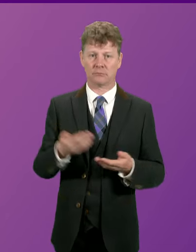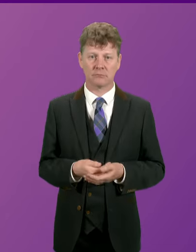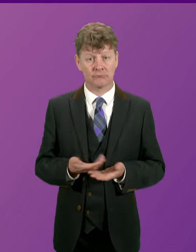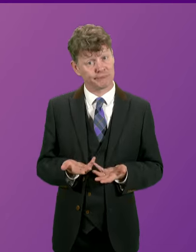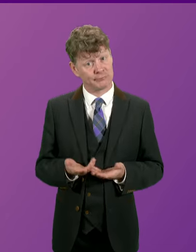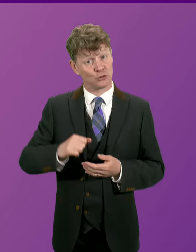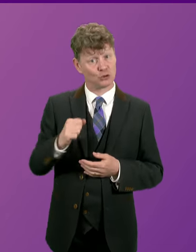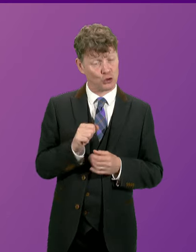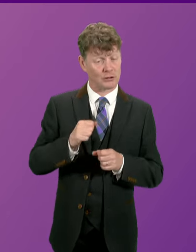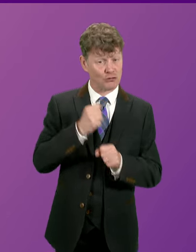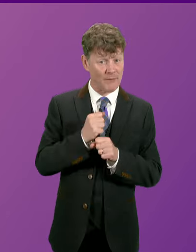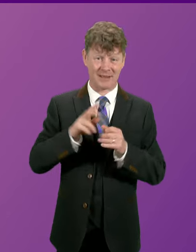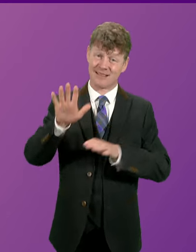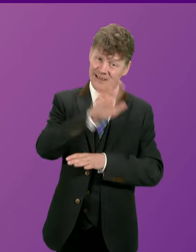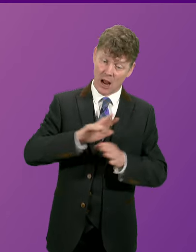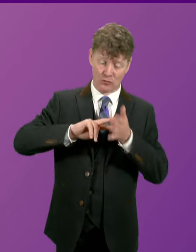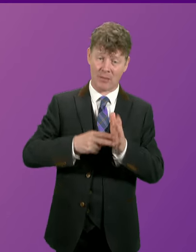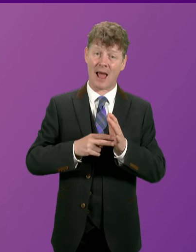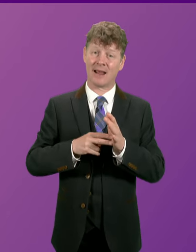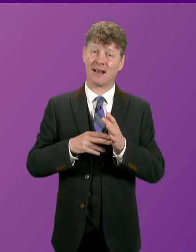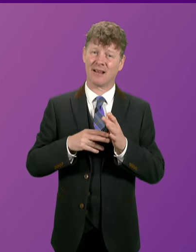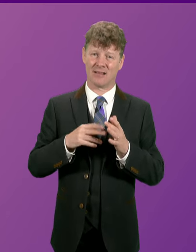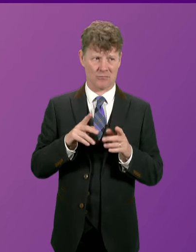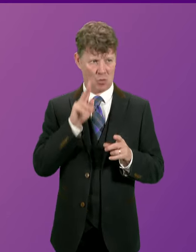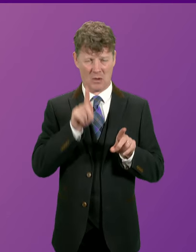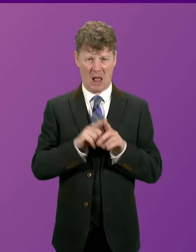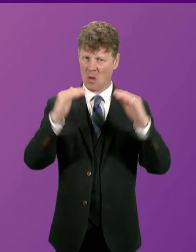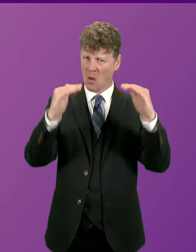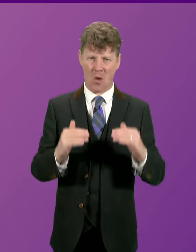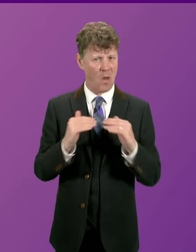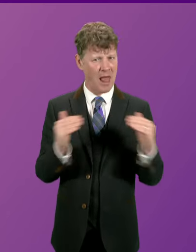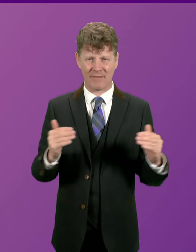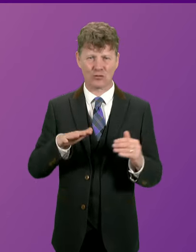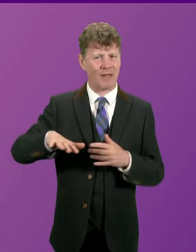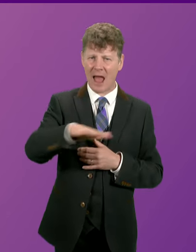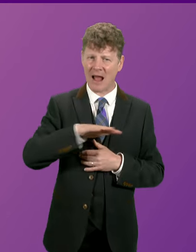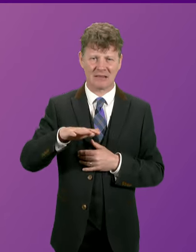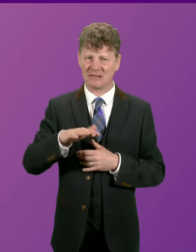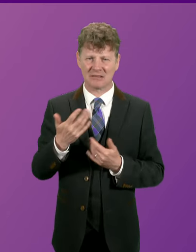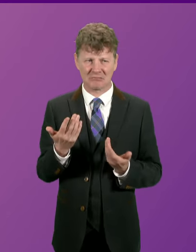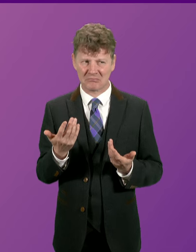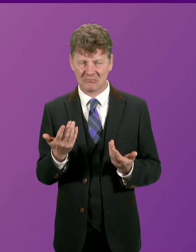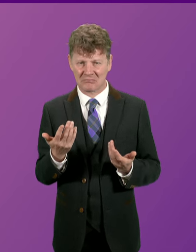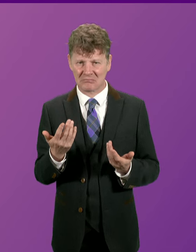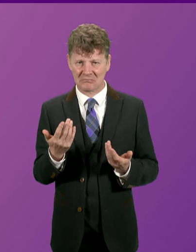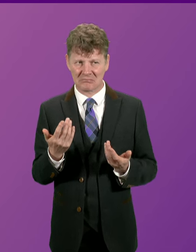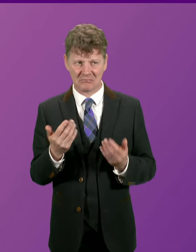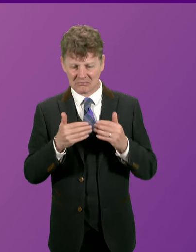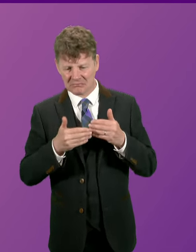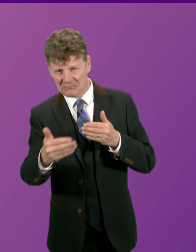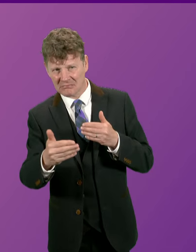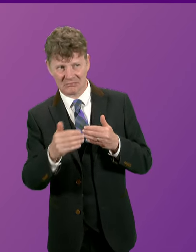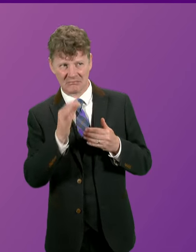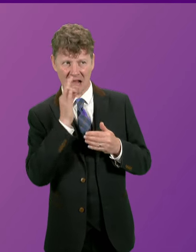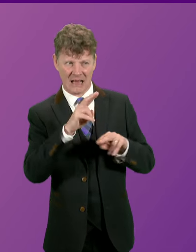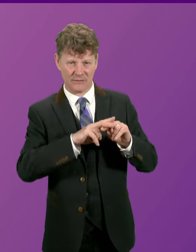planning framework, we now see record low levels of land coming forward in the development pipeline. Can I ask the First Minister what urgent